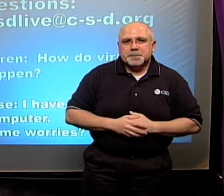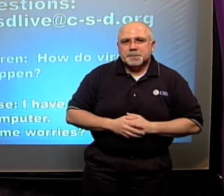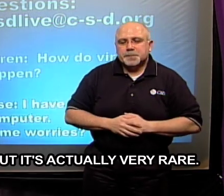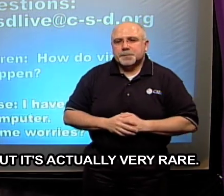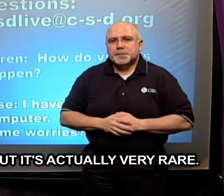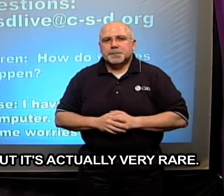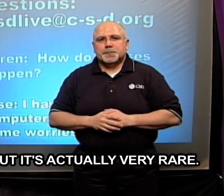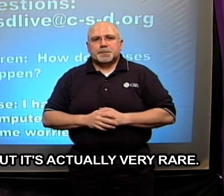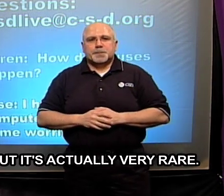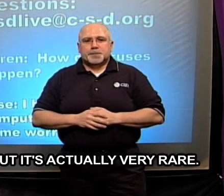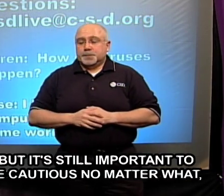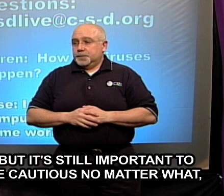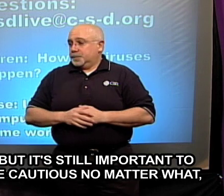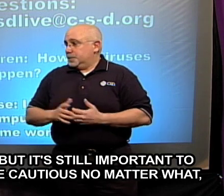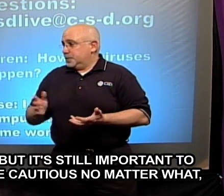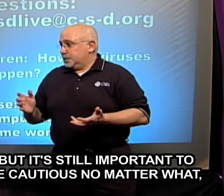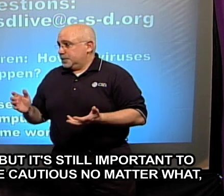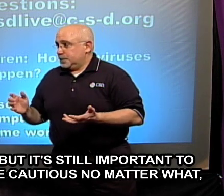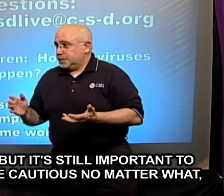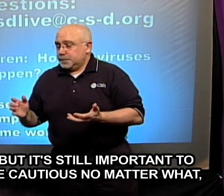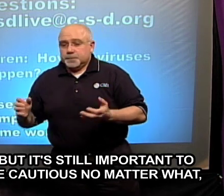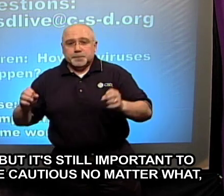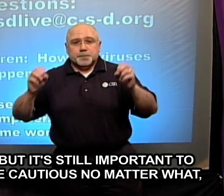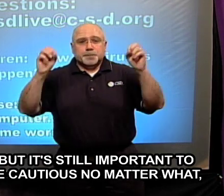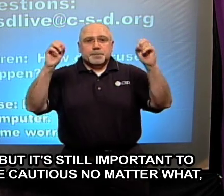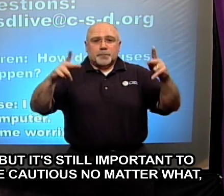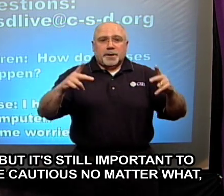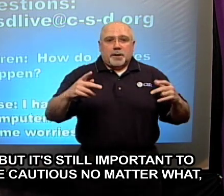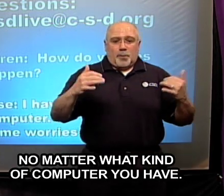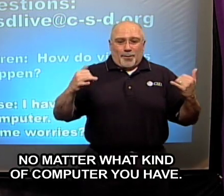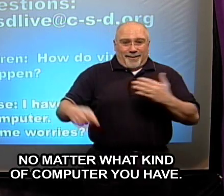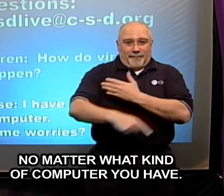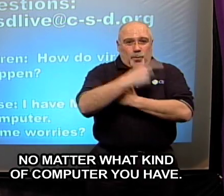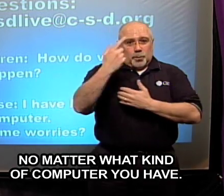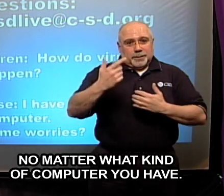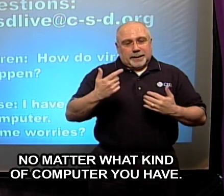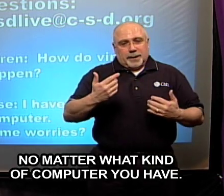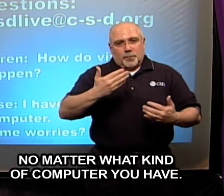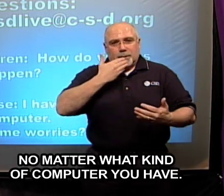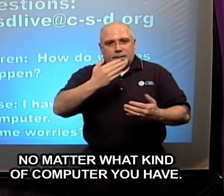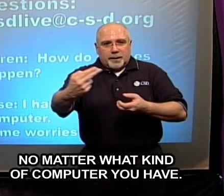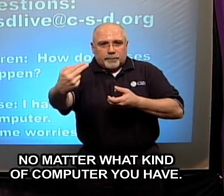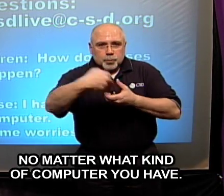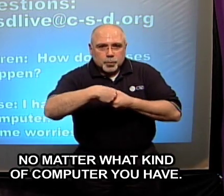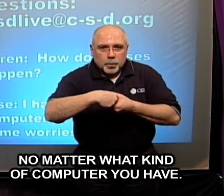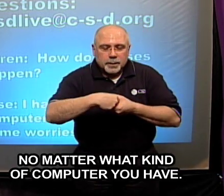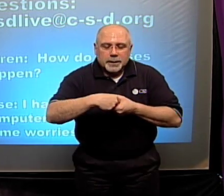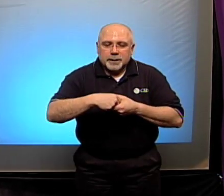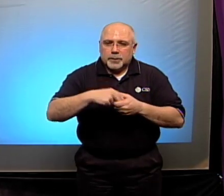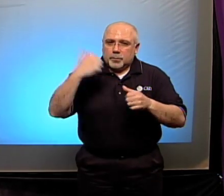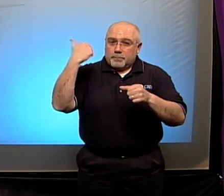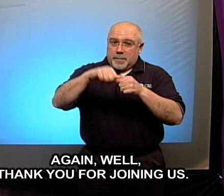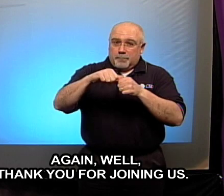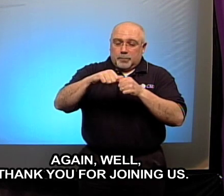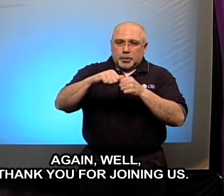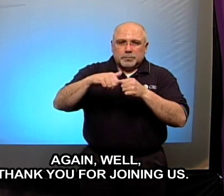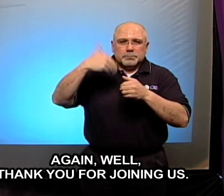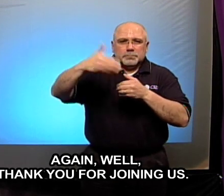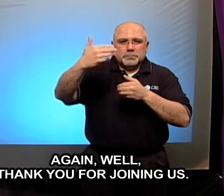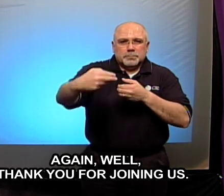but it's actually very rare but it's so important to be cautious no matter what no matter what kind of computer you have again well thank you for joining